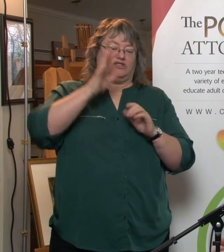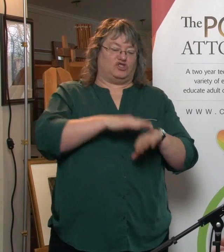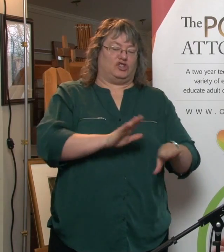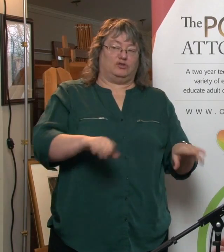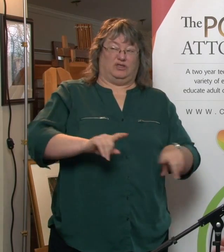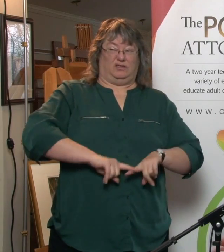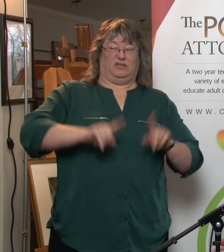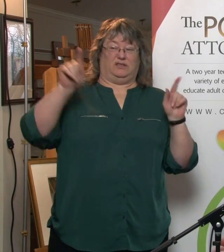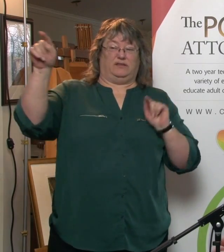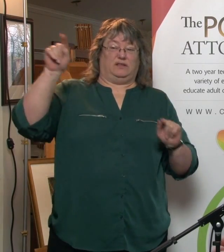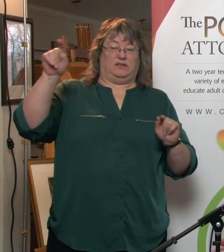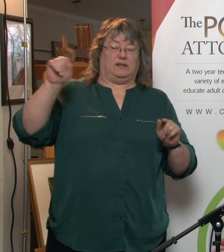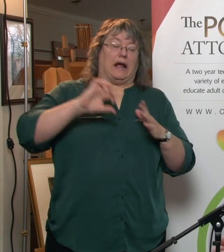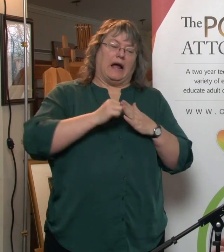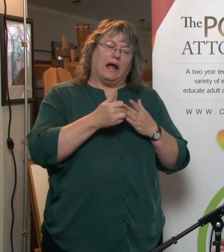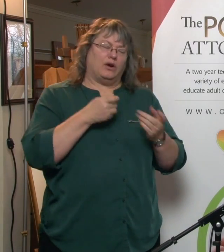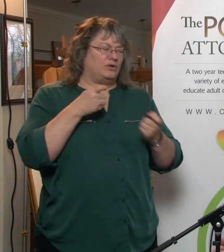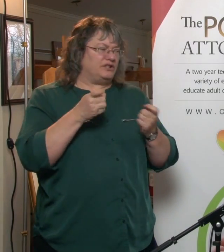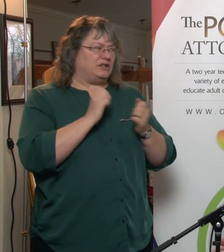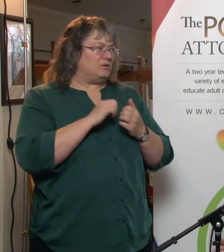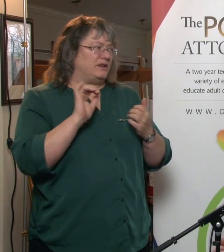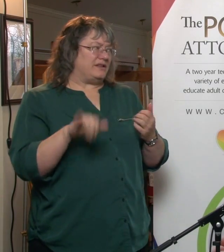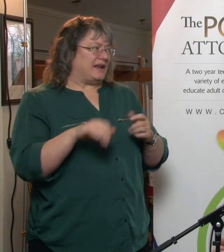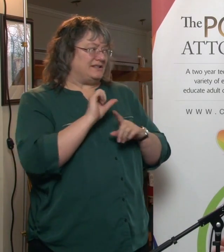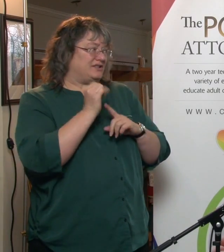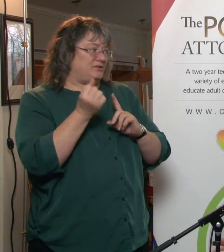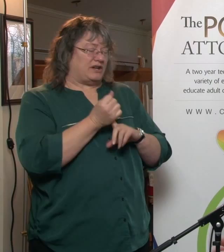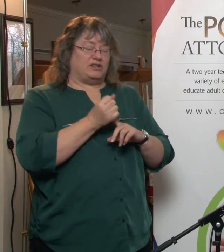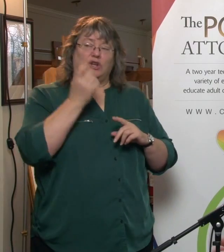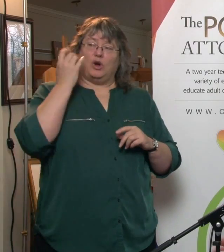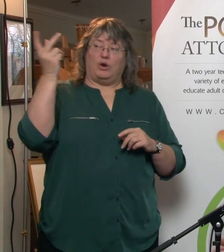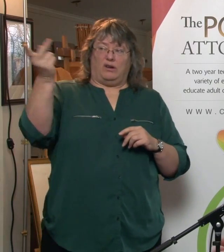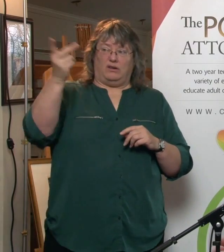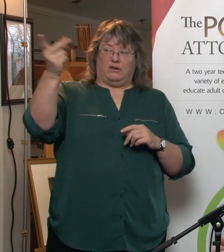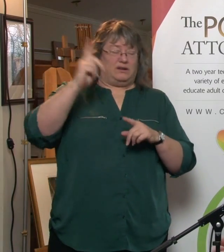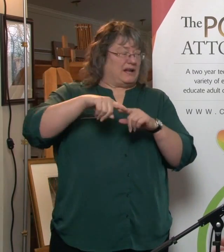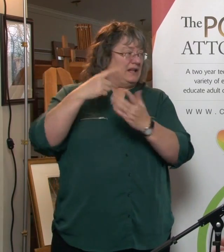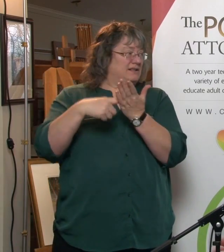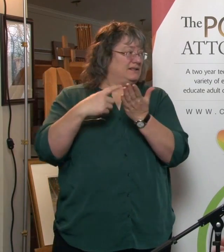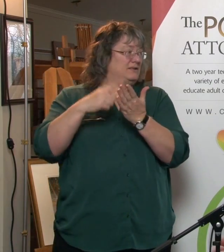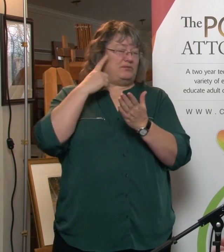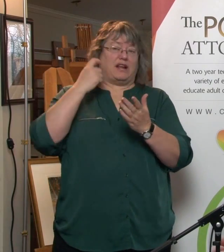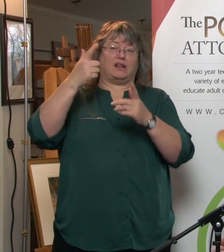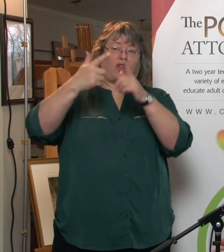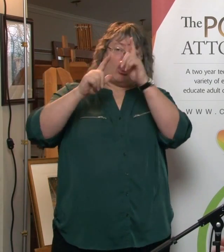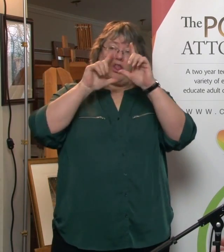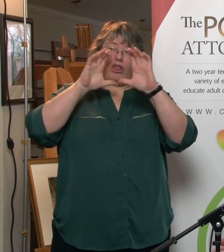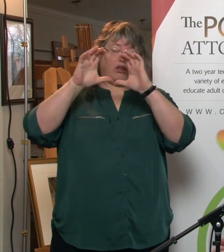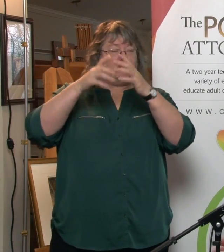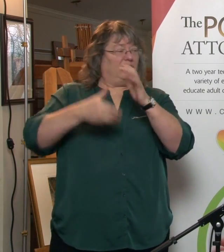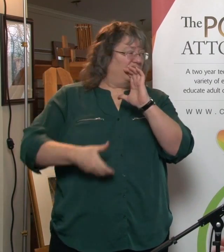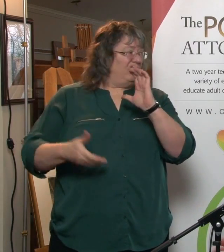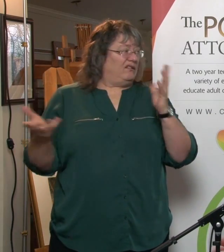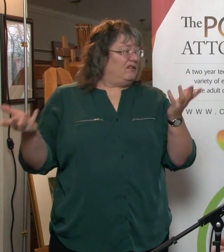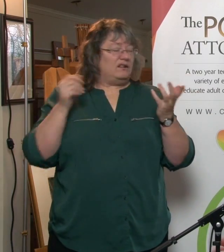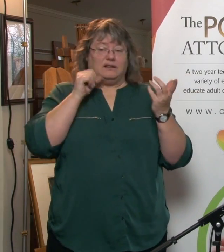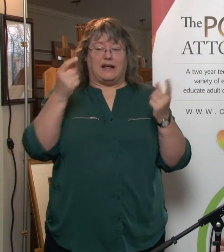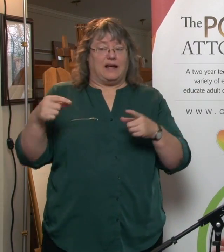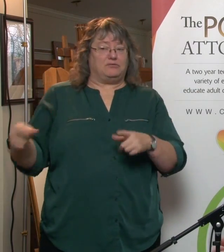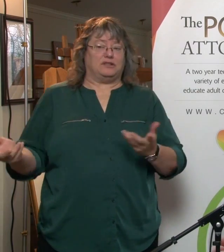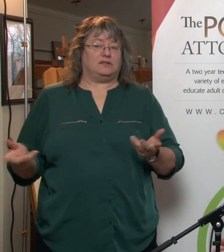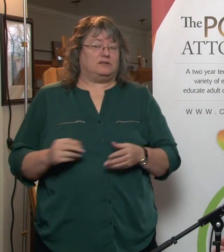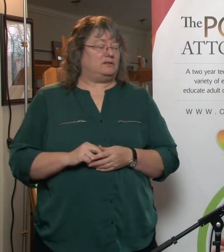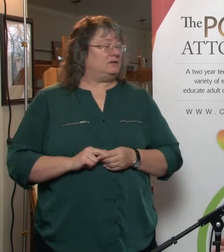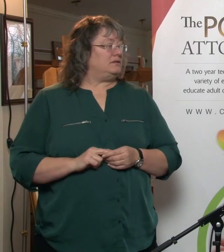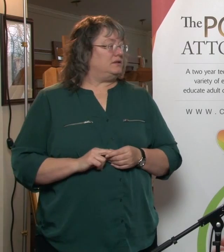handle that situation? You talked about you have a discussion, but that person may not be capable of having that